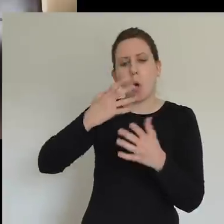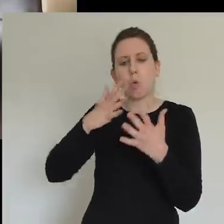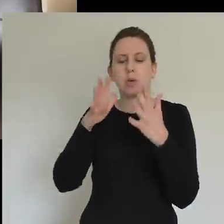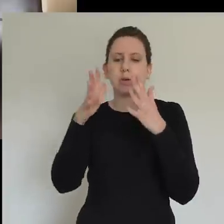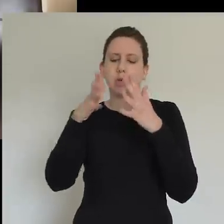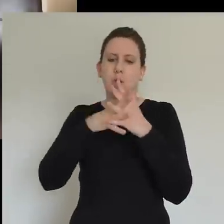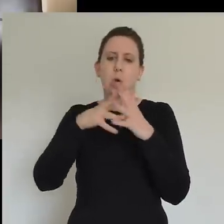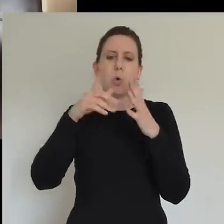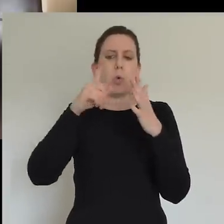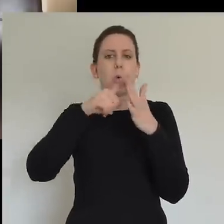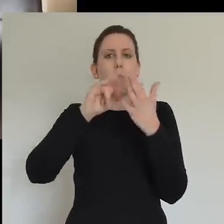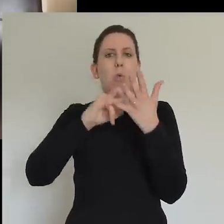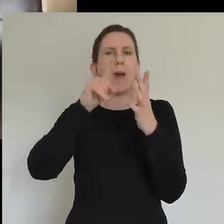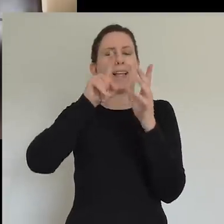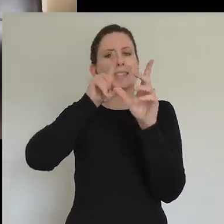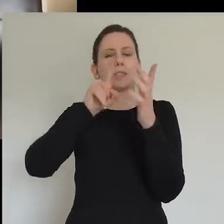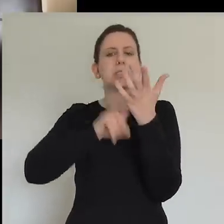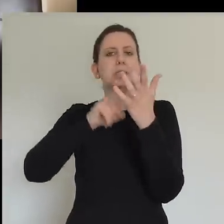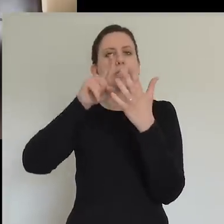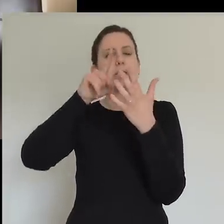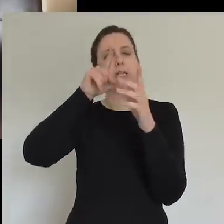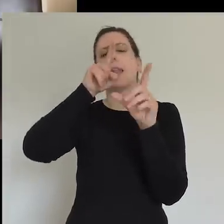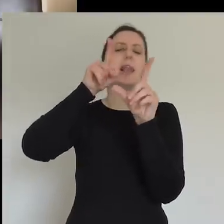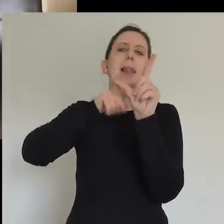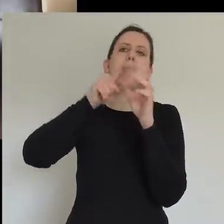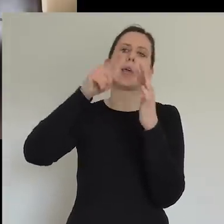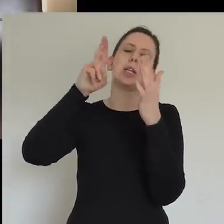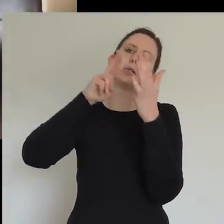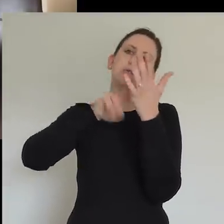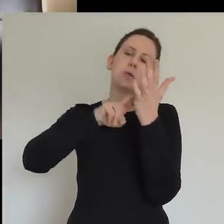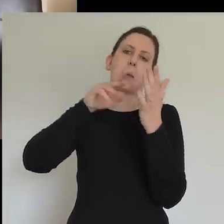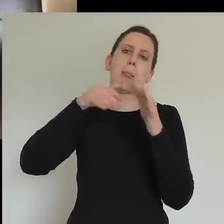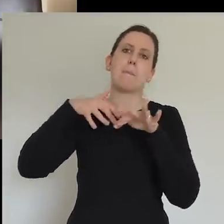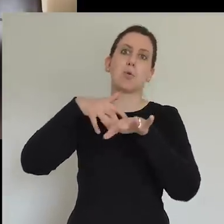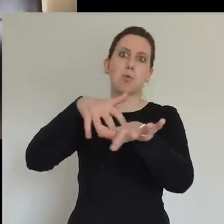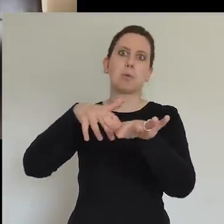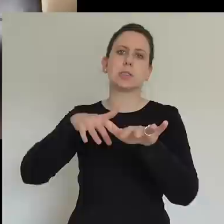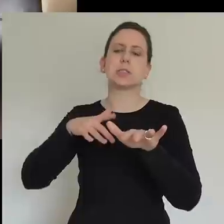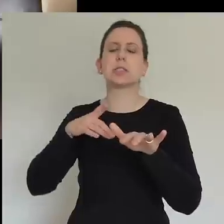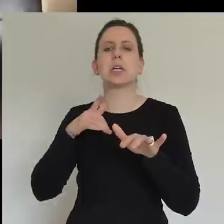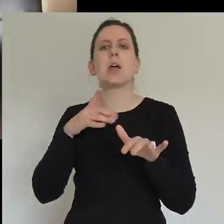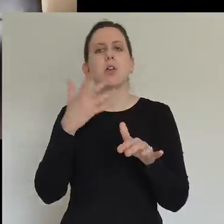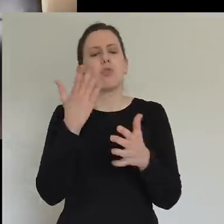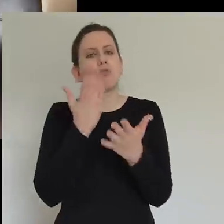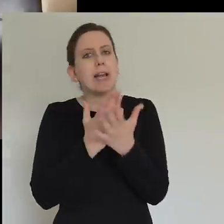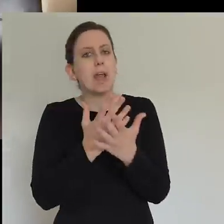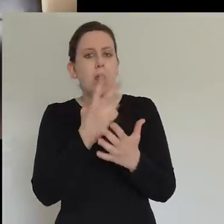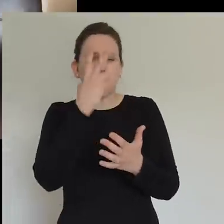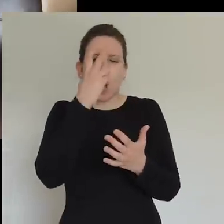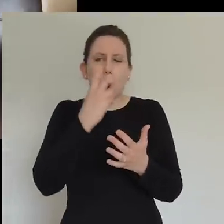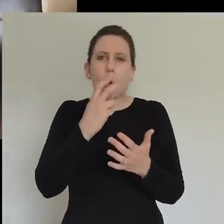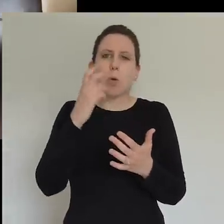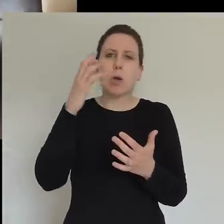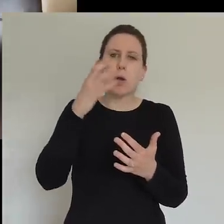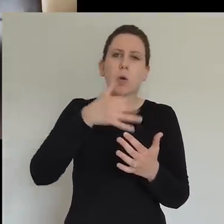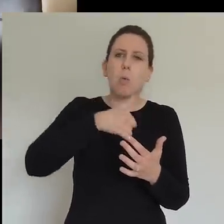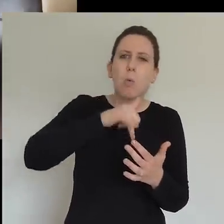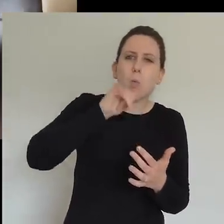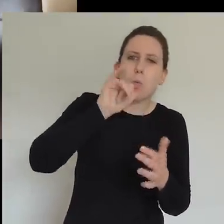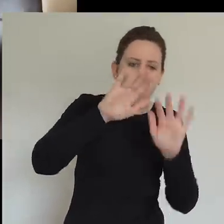contain the new wine that God was giving birth to. so what happened was he... Hang hang on, disclaimer there. That's the old Church